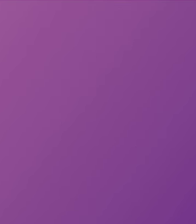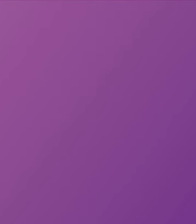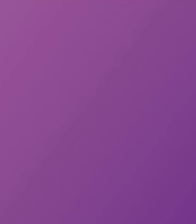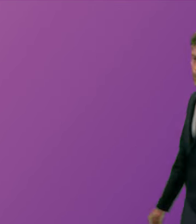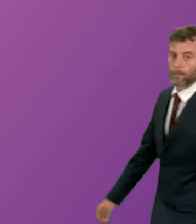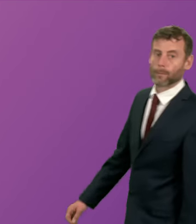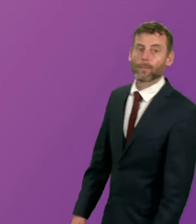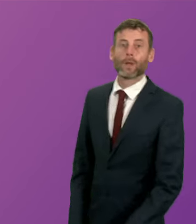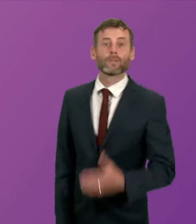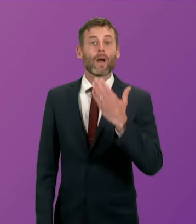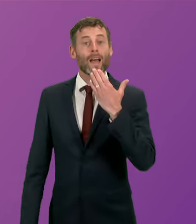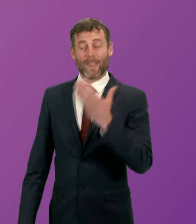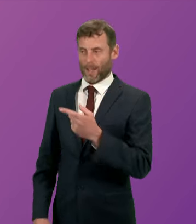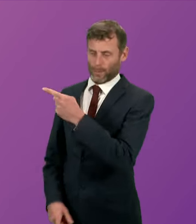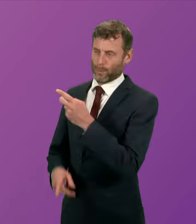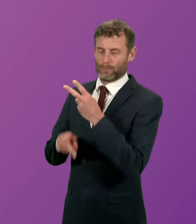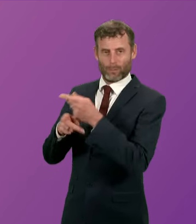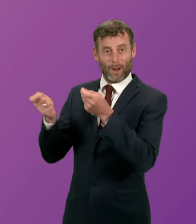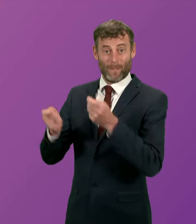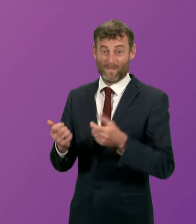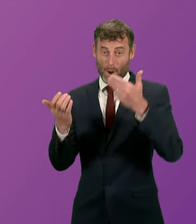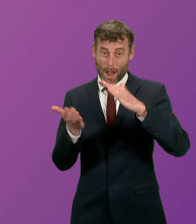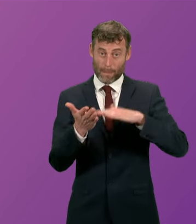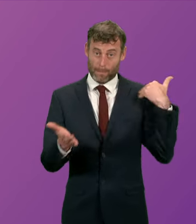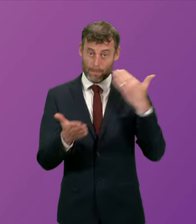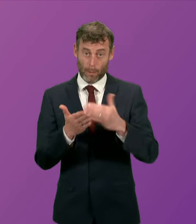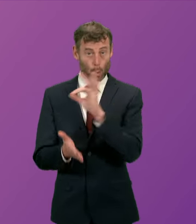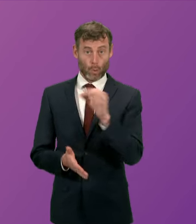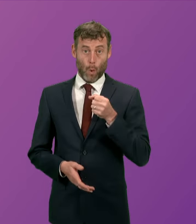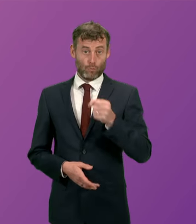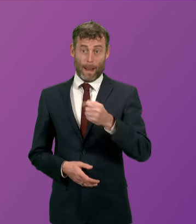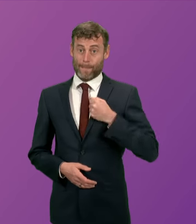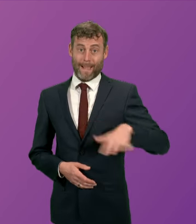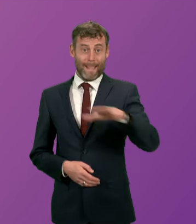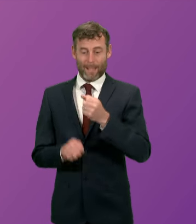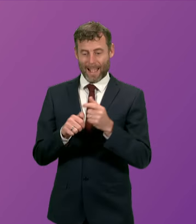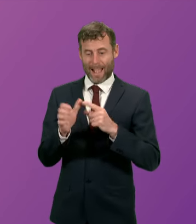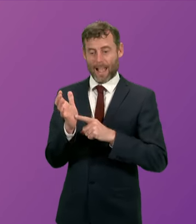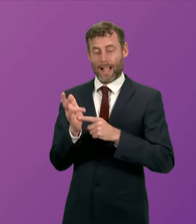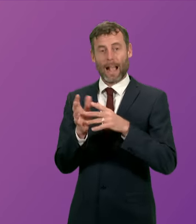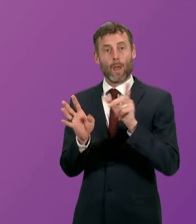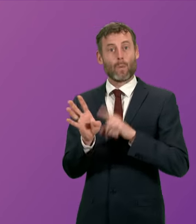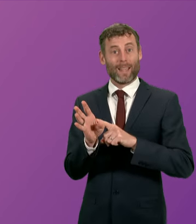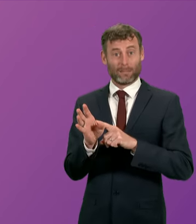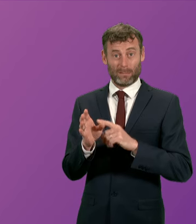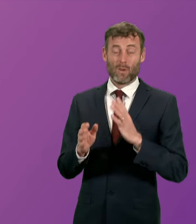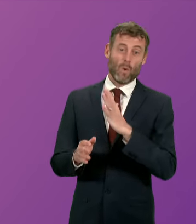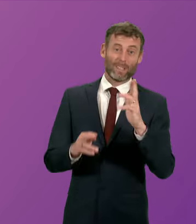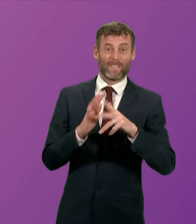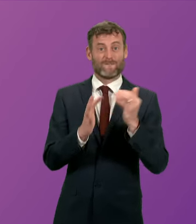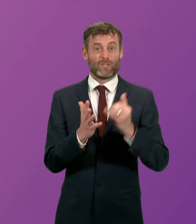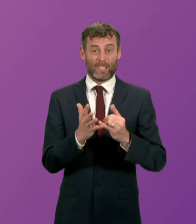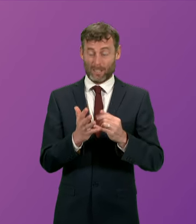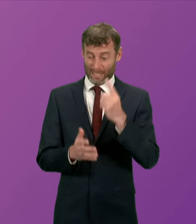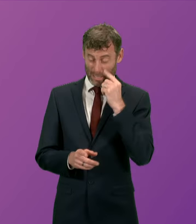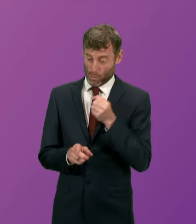Thank you President Officer. For over nine months there has been no rail services my constituency of Galloway and Western Fries with all rail services between